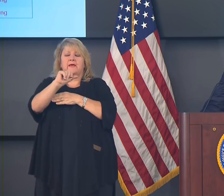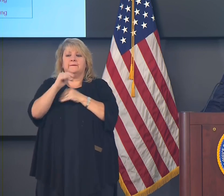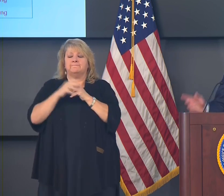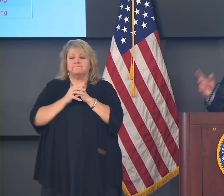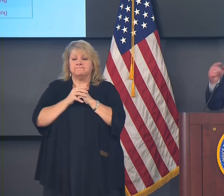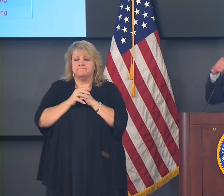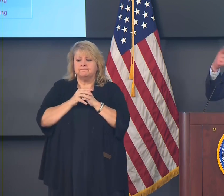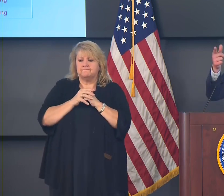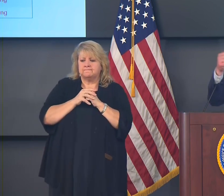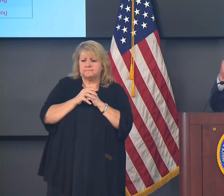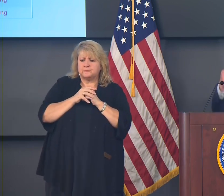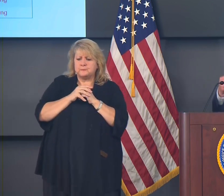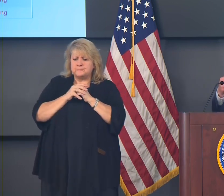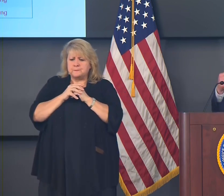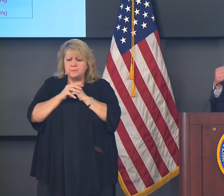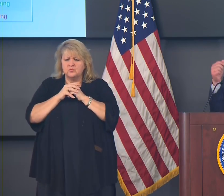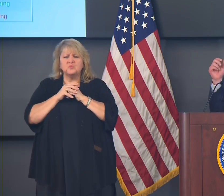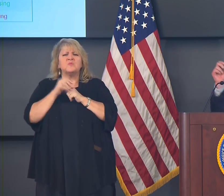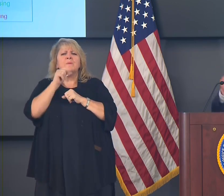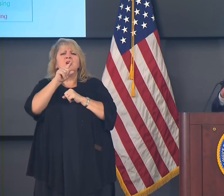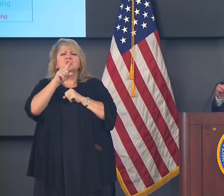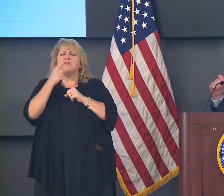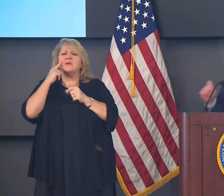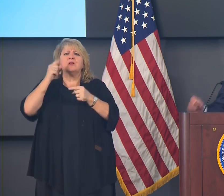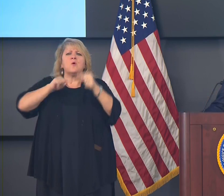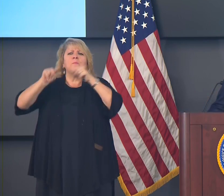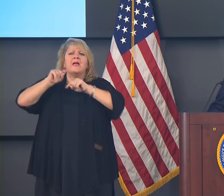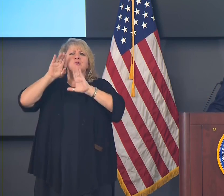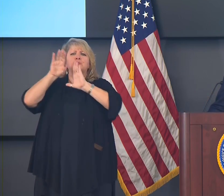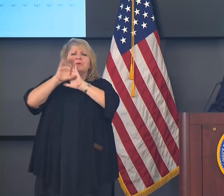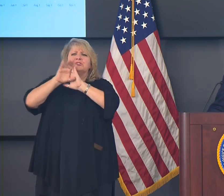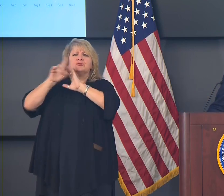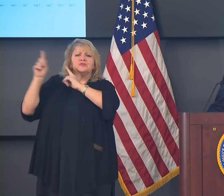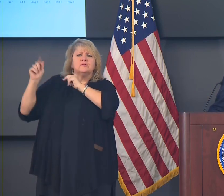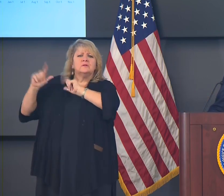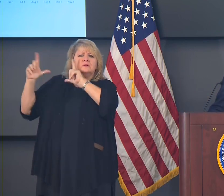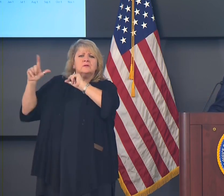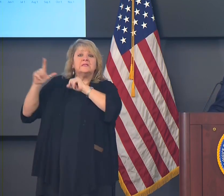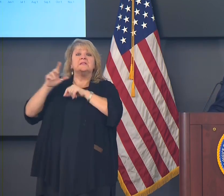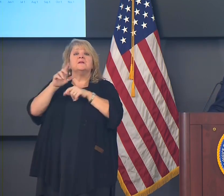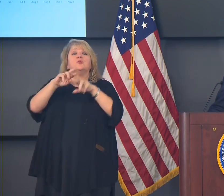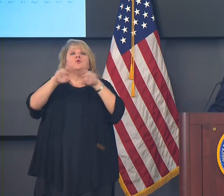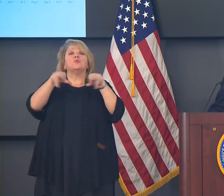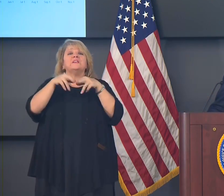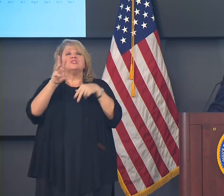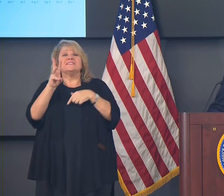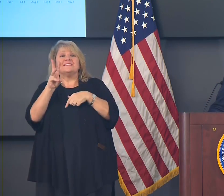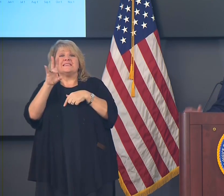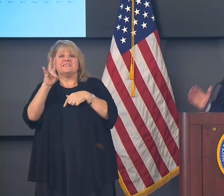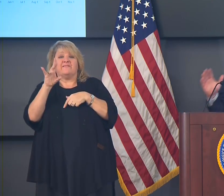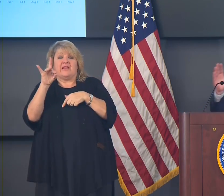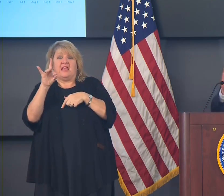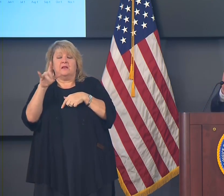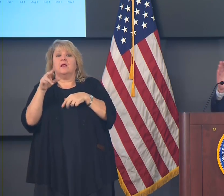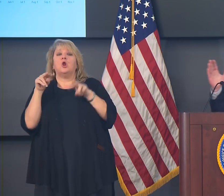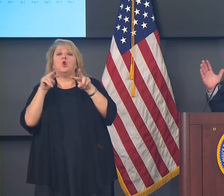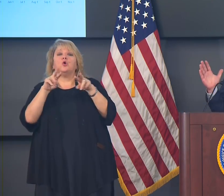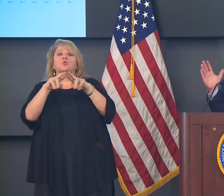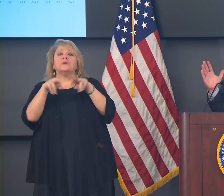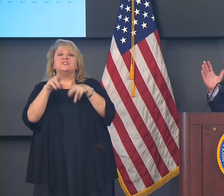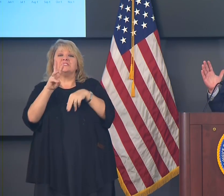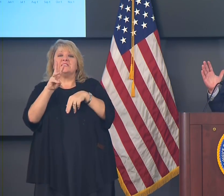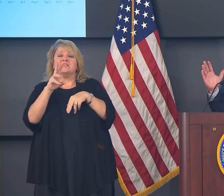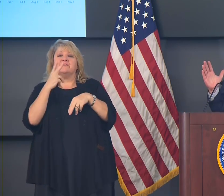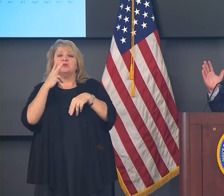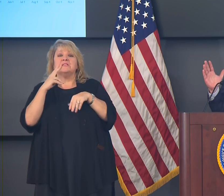I don't know how hard it is to go back to the gating criteria for regions 6, 7, and 8, but if you go to 6, if you look out right